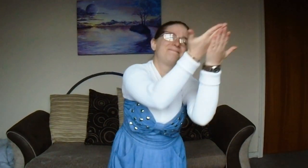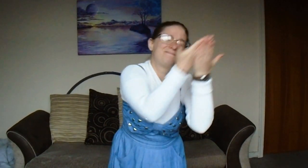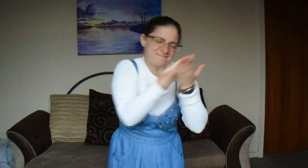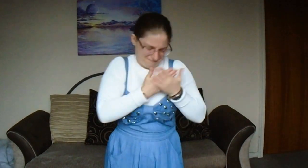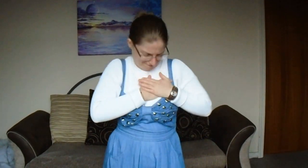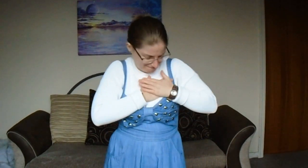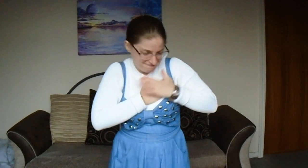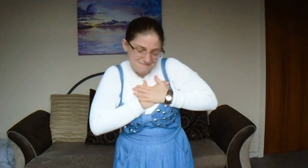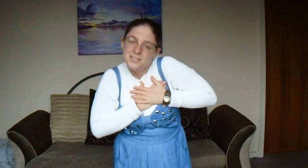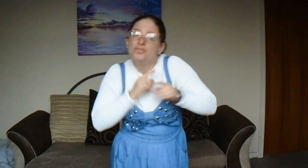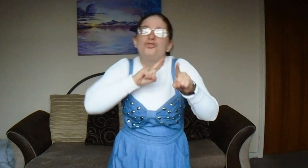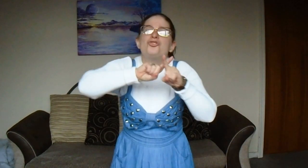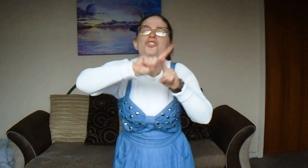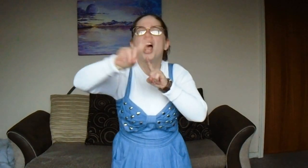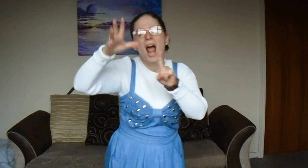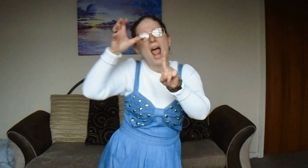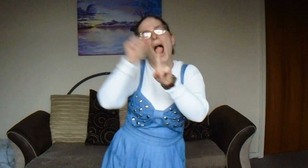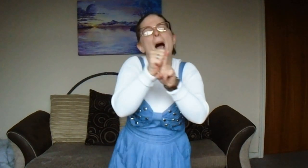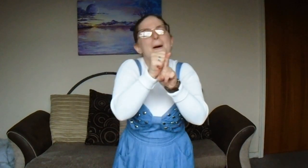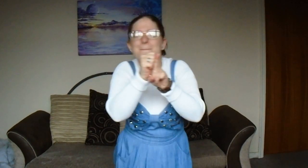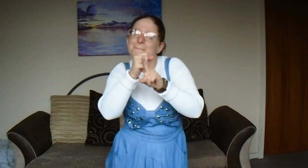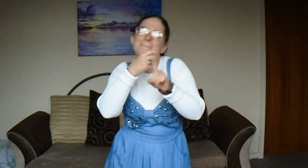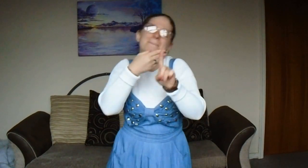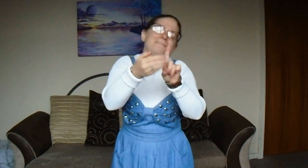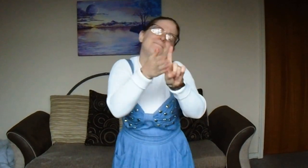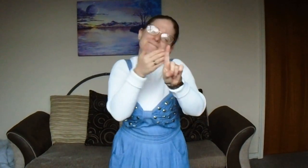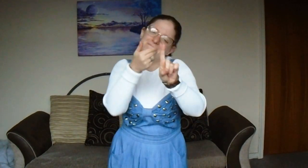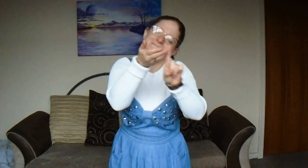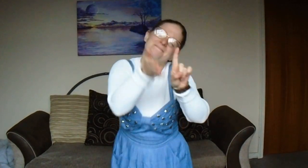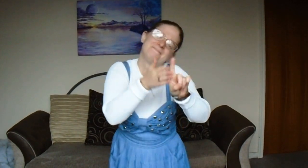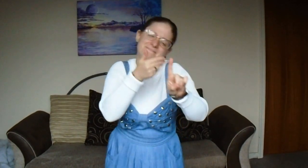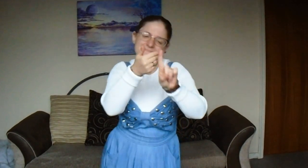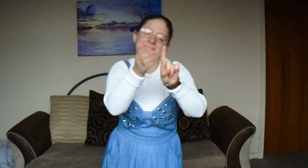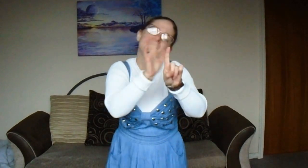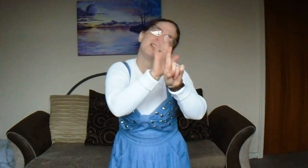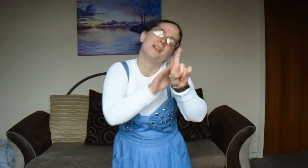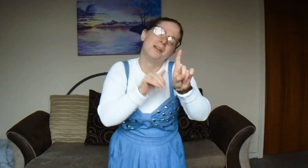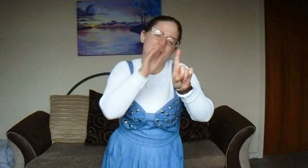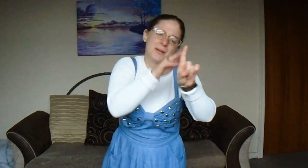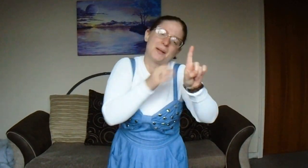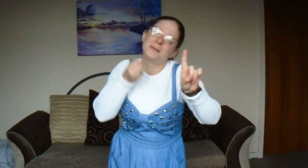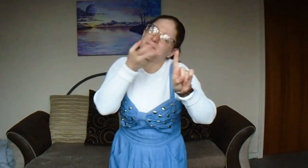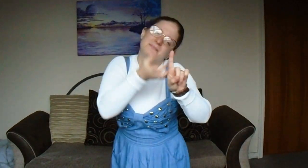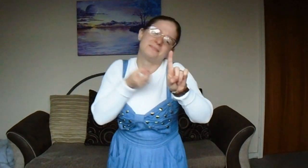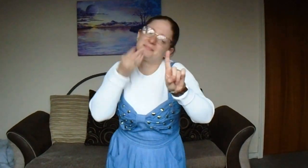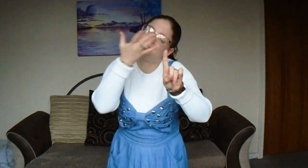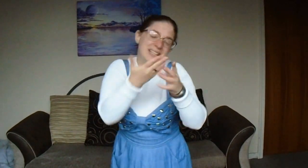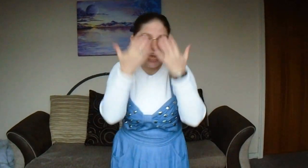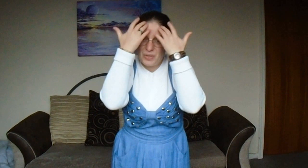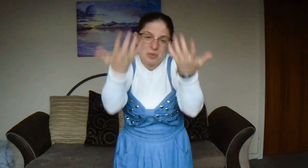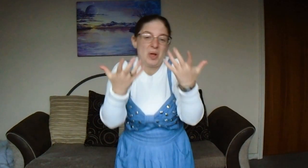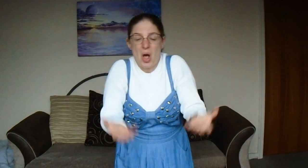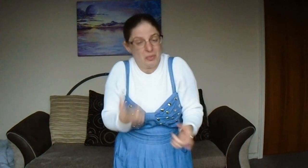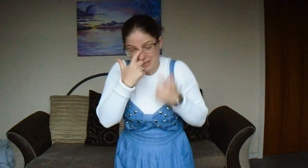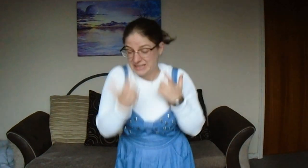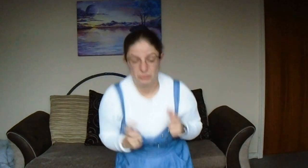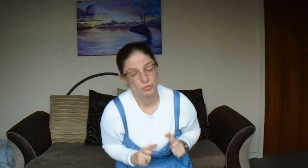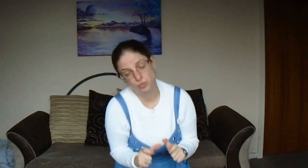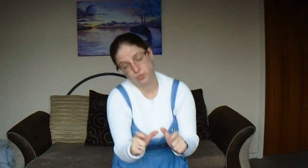Trying to keep up here And I don't know if I can do